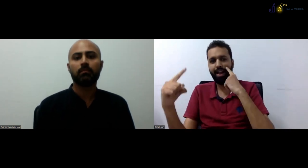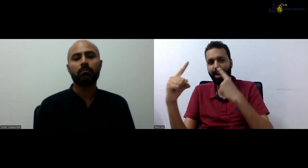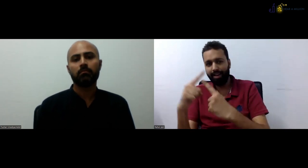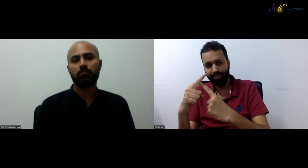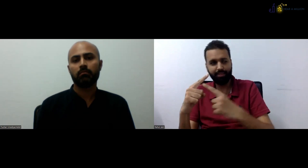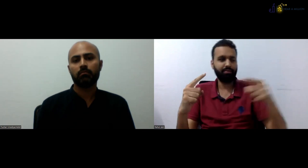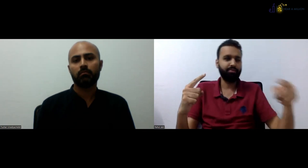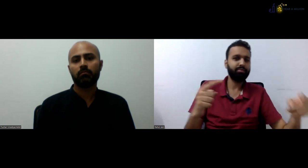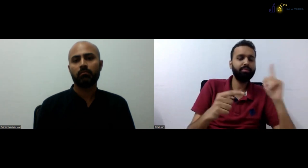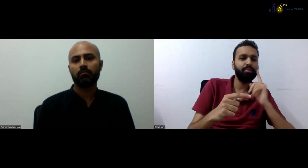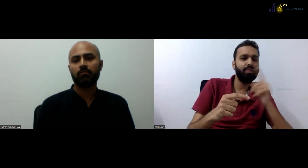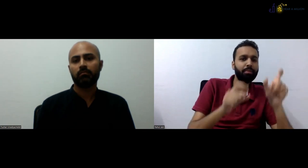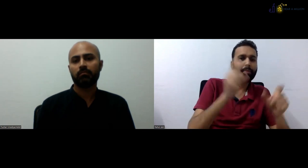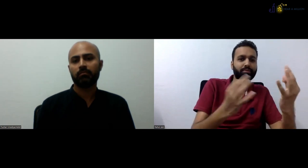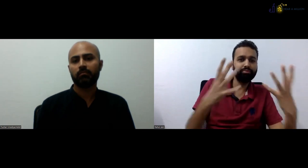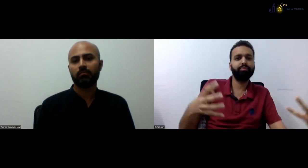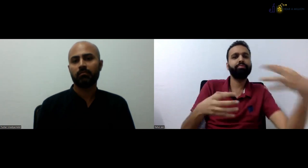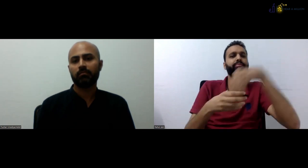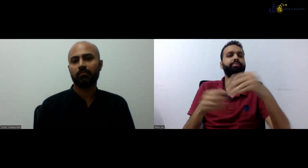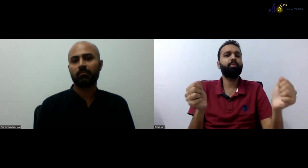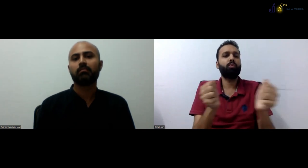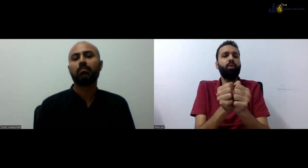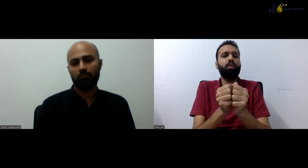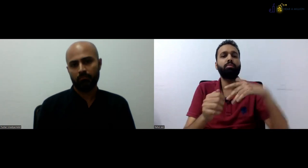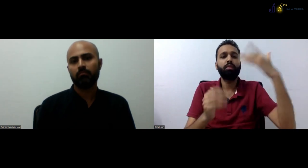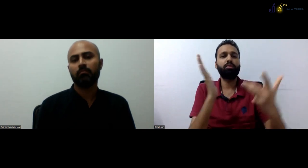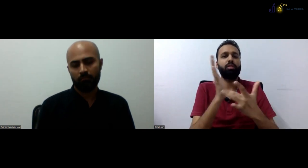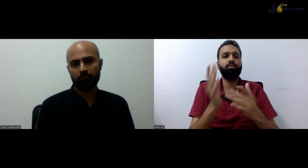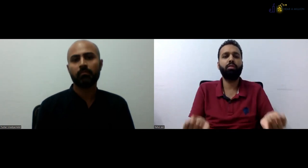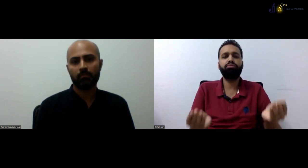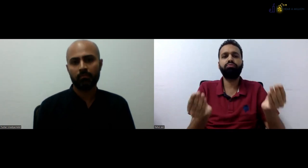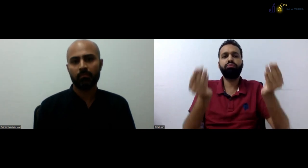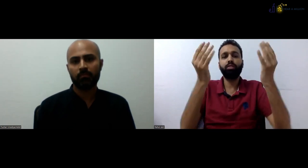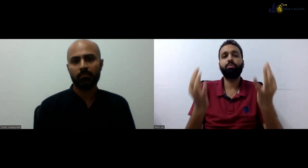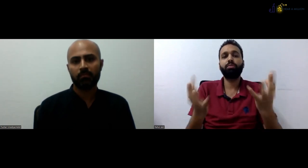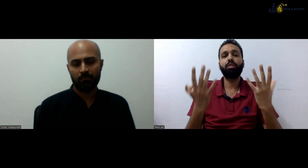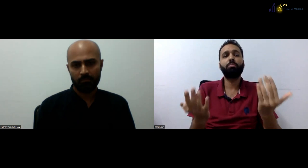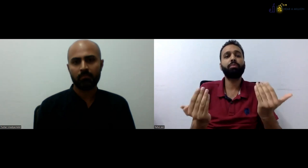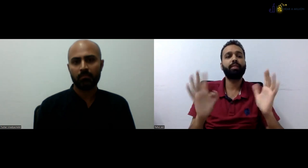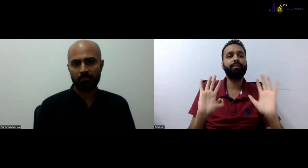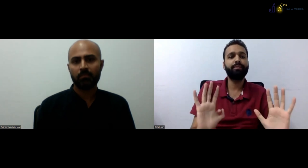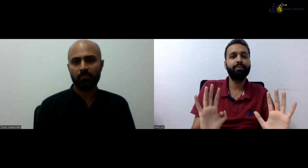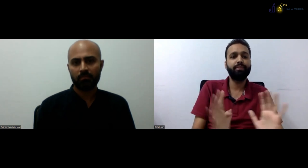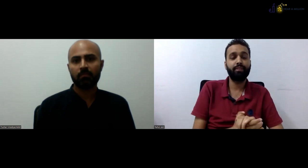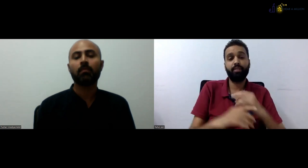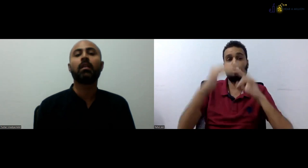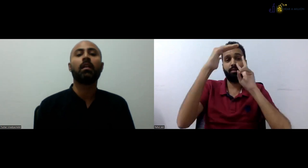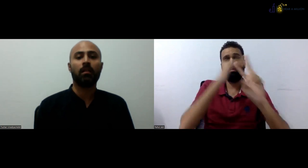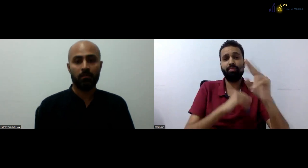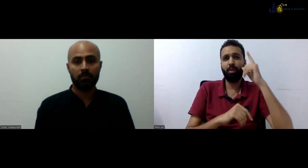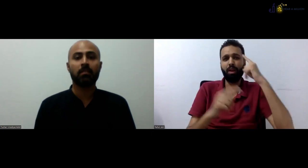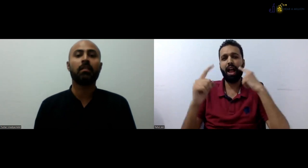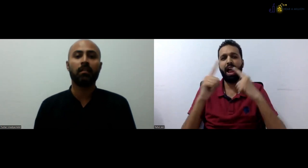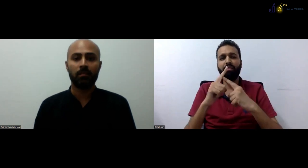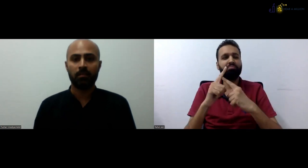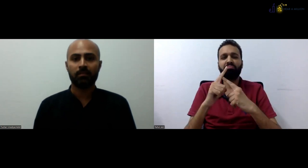and so many job opportunities. So we really need more ISL professionals who work in the sector, who translate and make